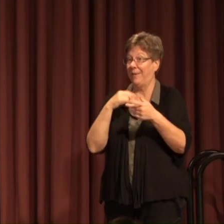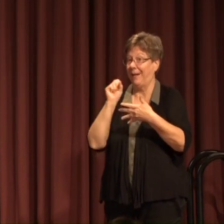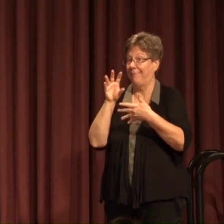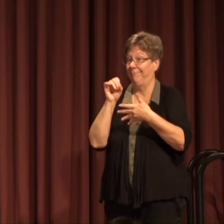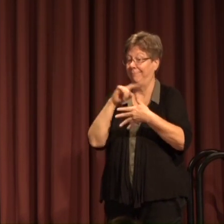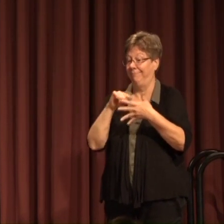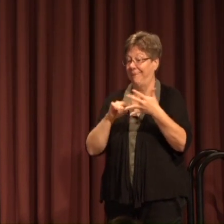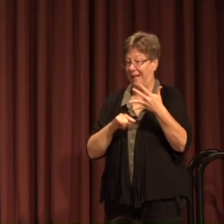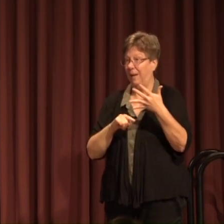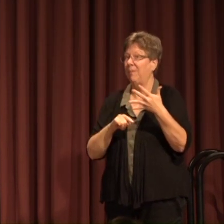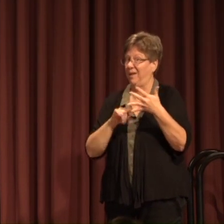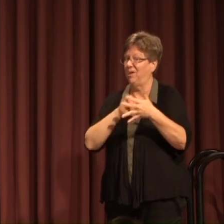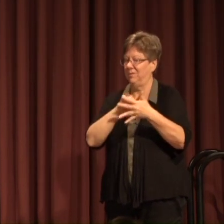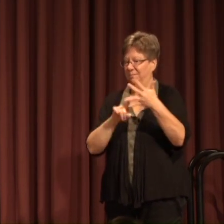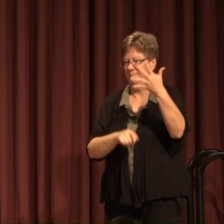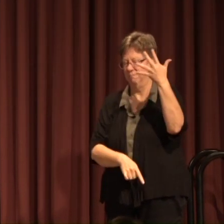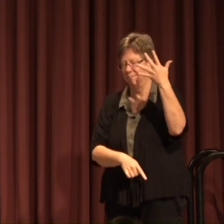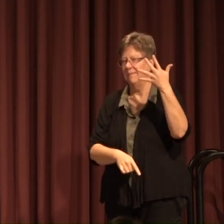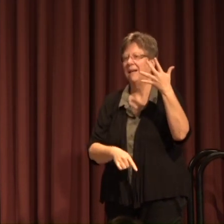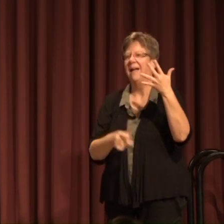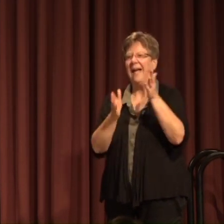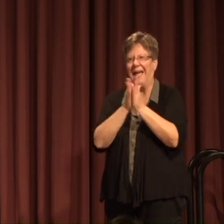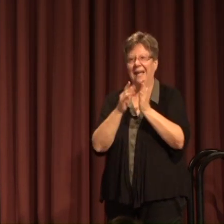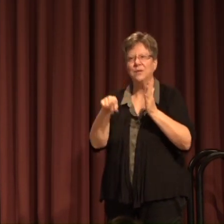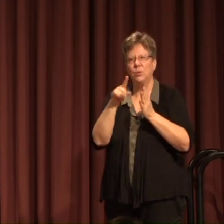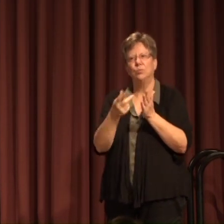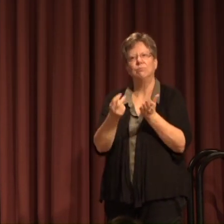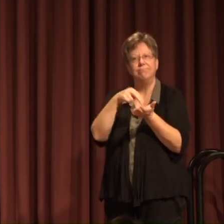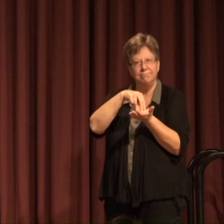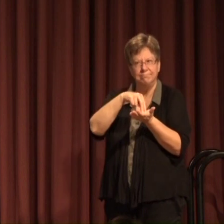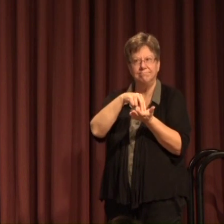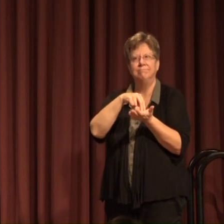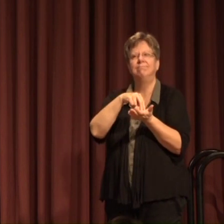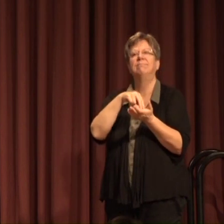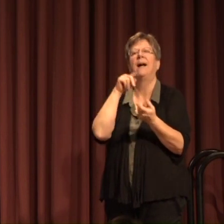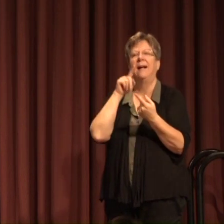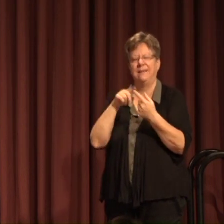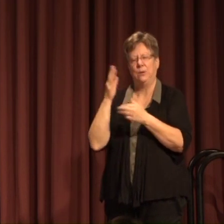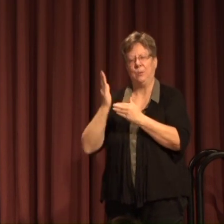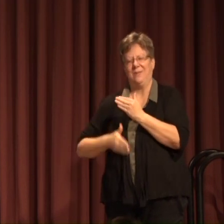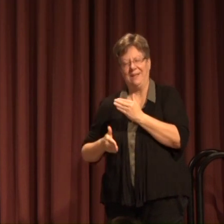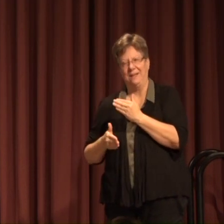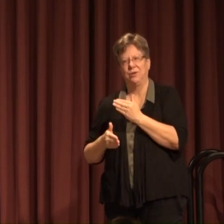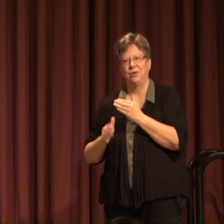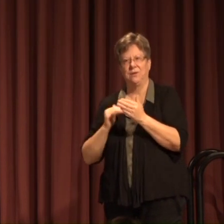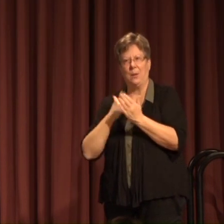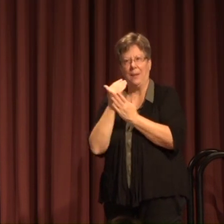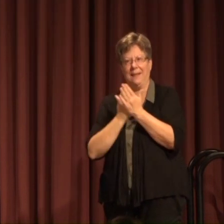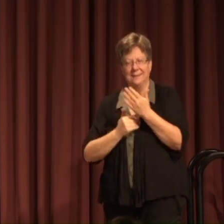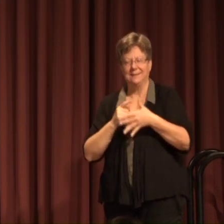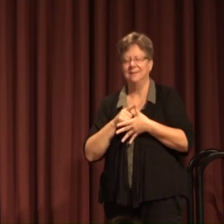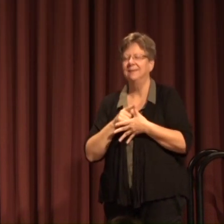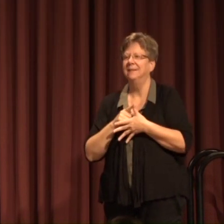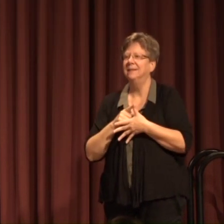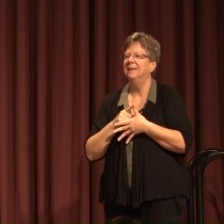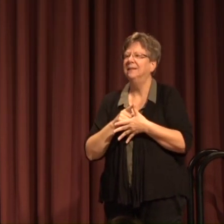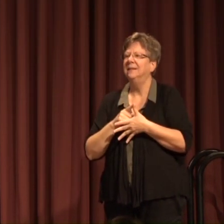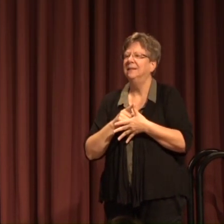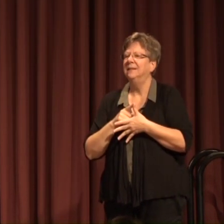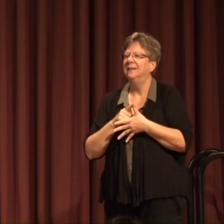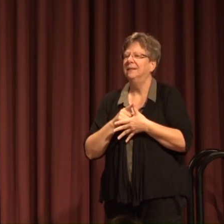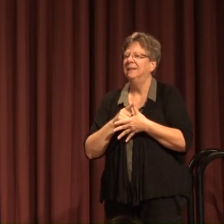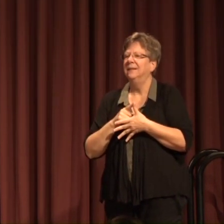name and there's quite a group this time to please rise and stay standing until we finish the college's list first first